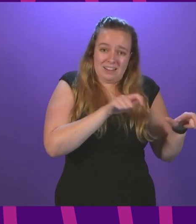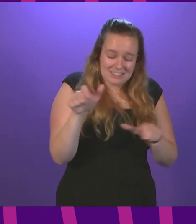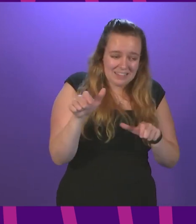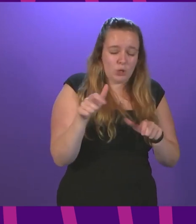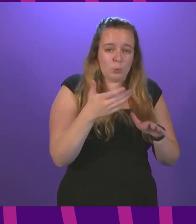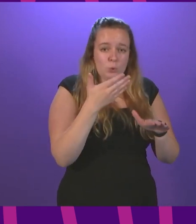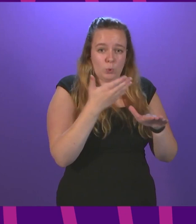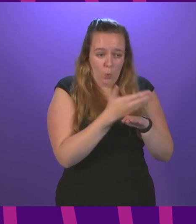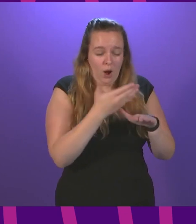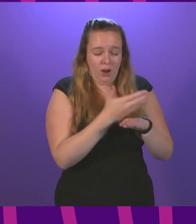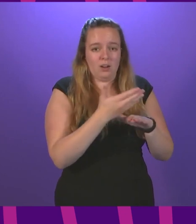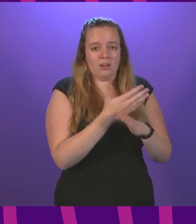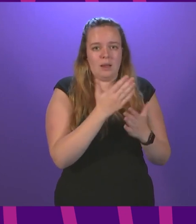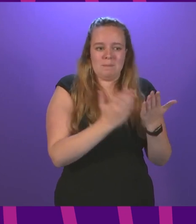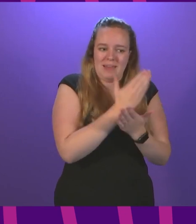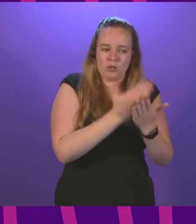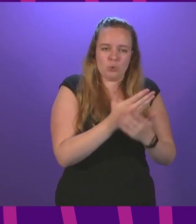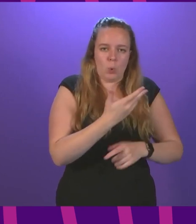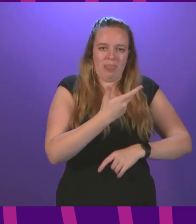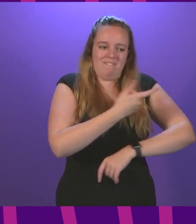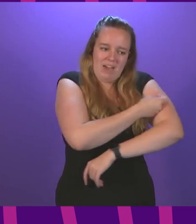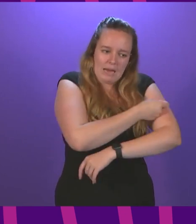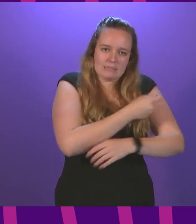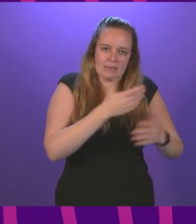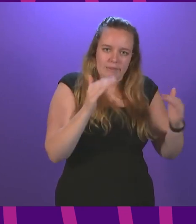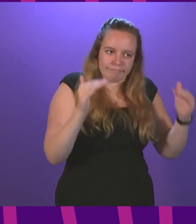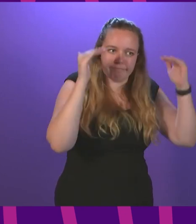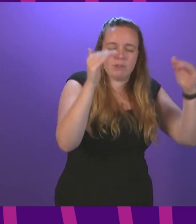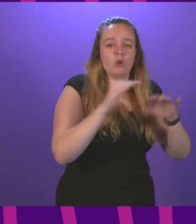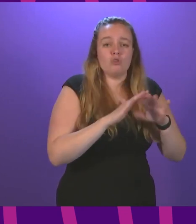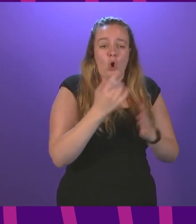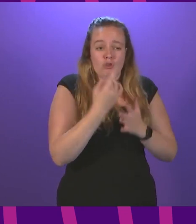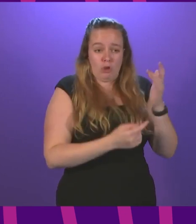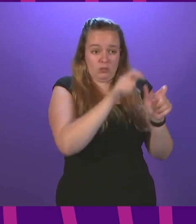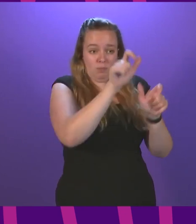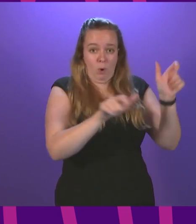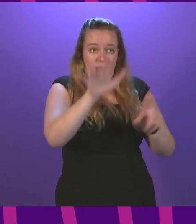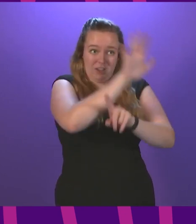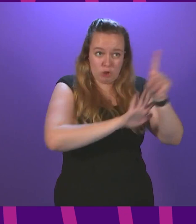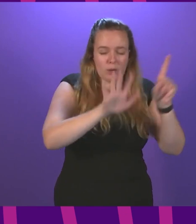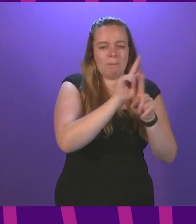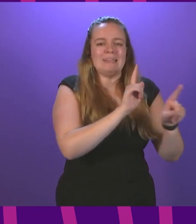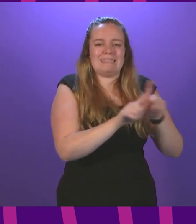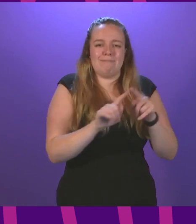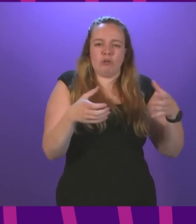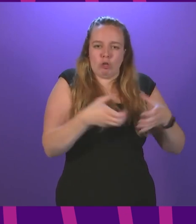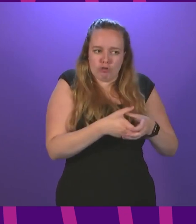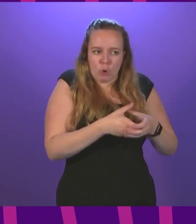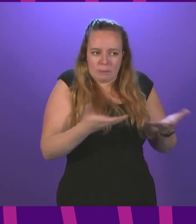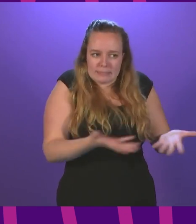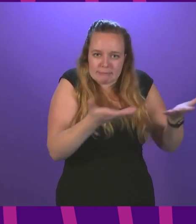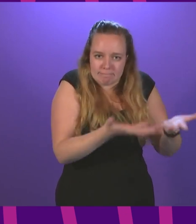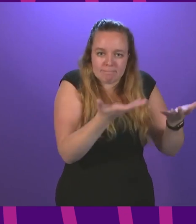work to make sure that uptake levels are high not just across the population as a whole but in different groups in the